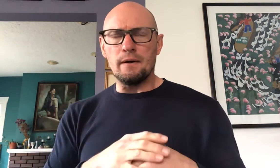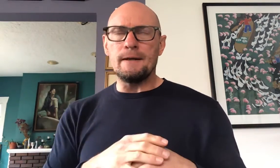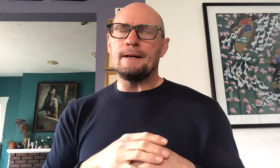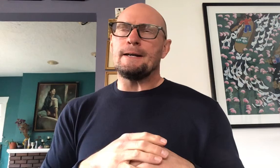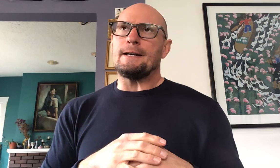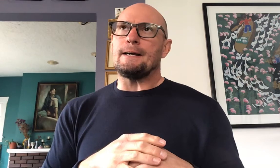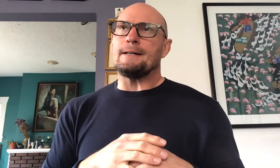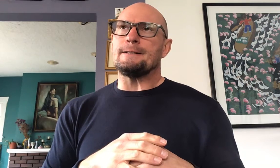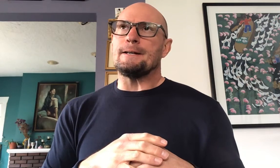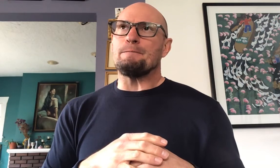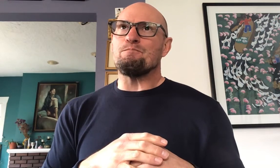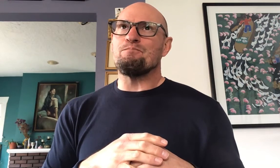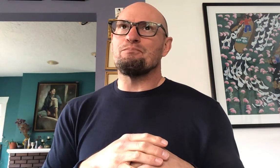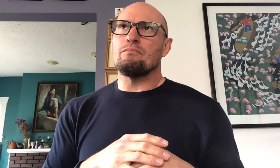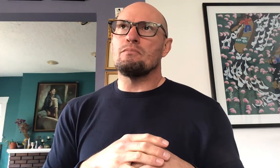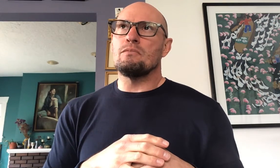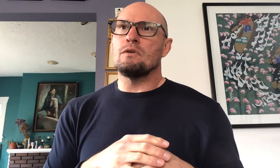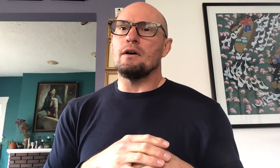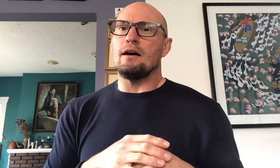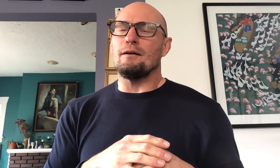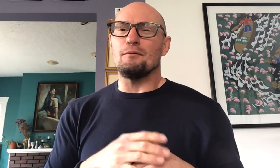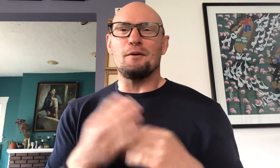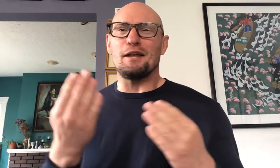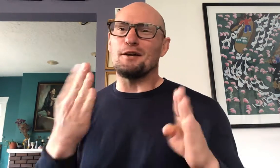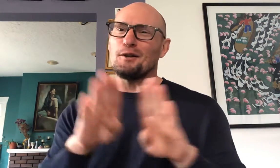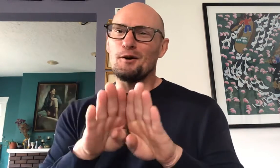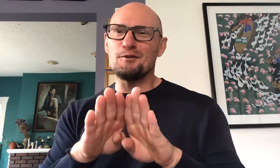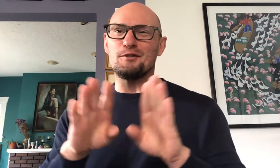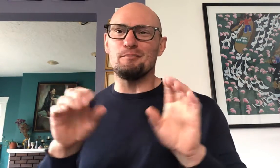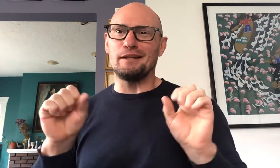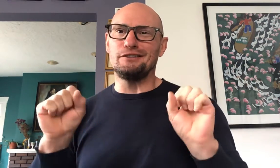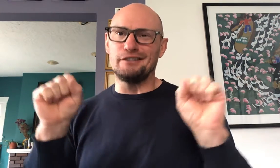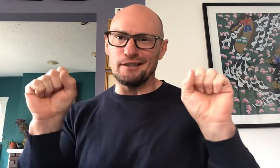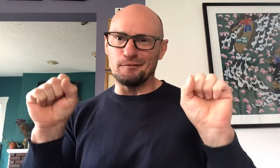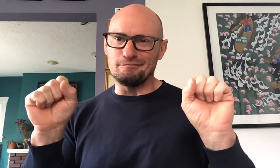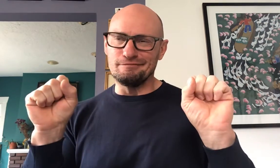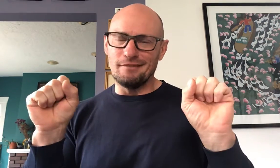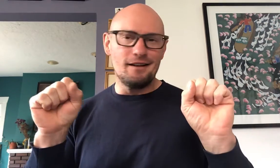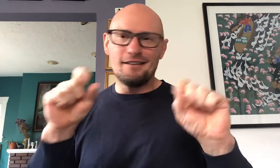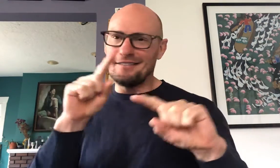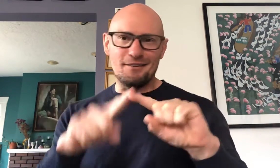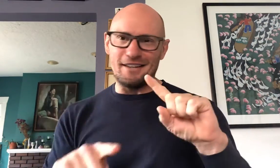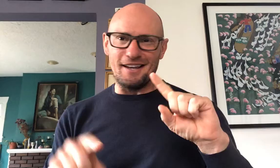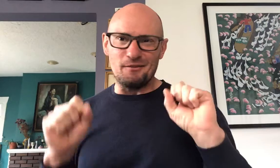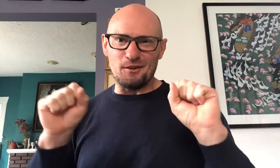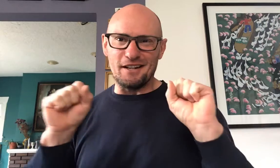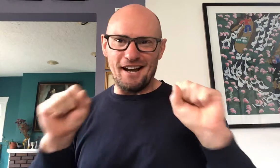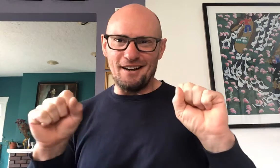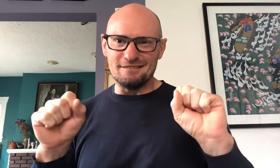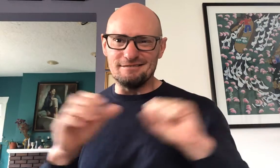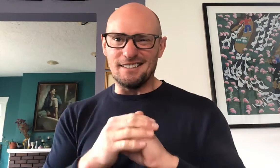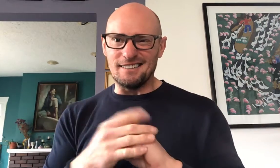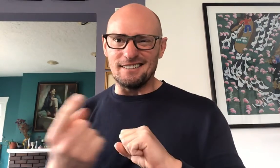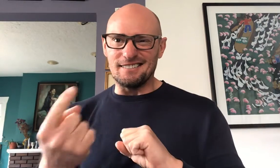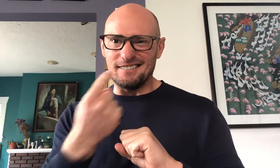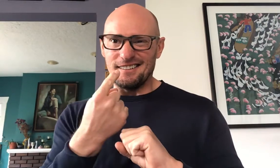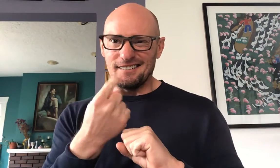and well they closed my gym so I can't work out and that kind of sucks